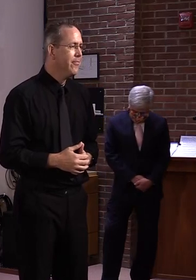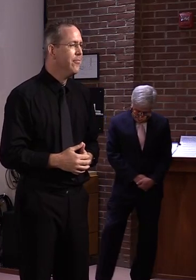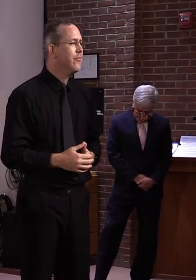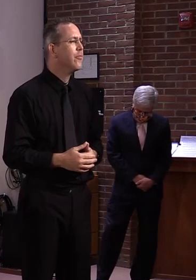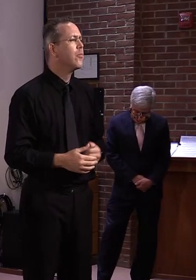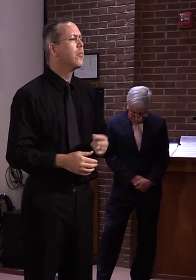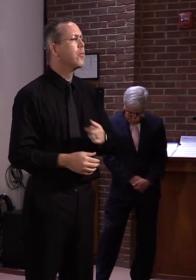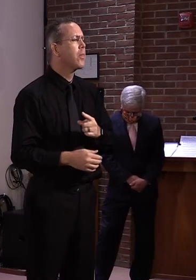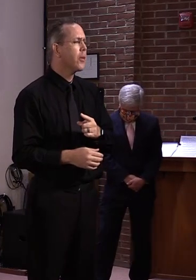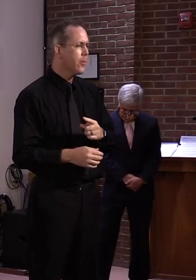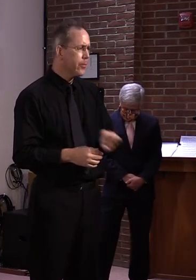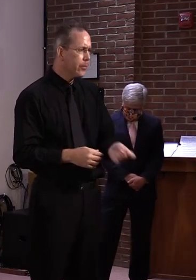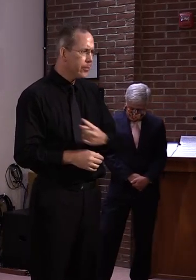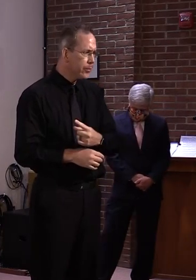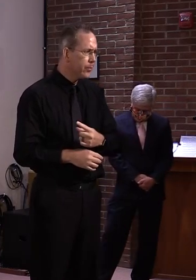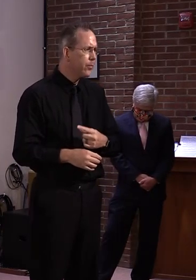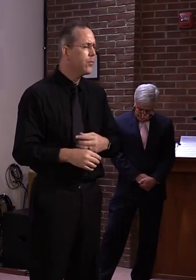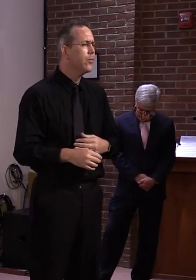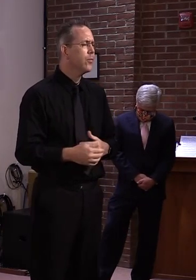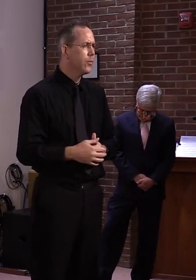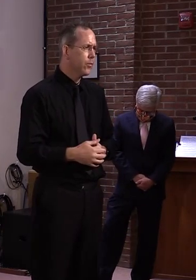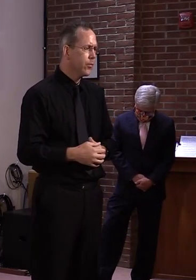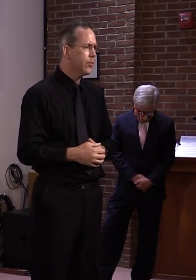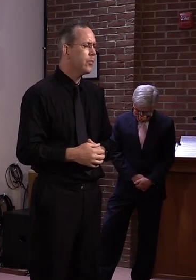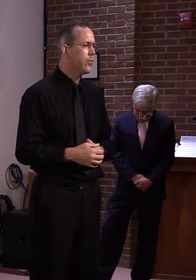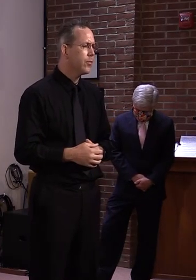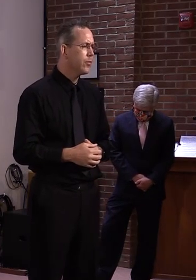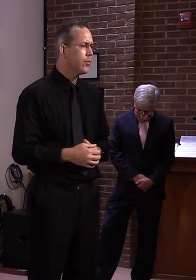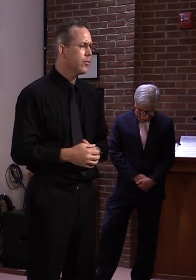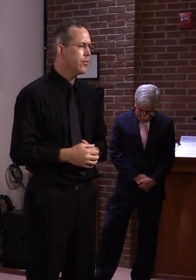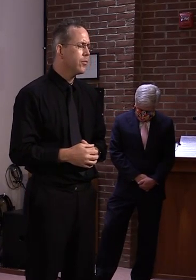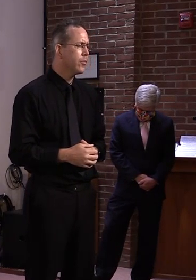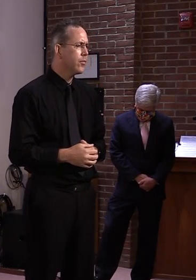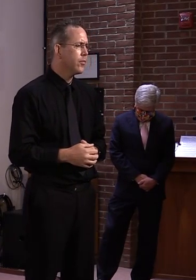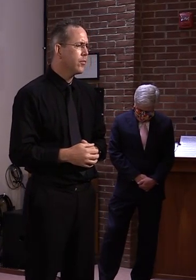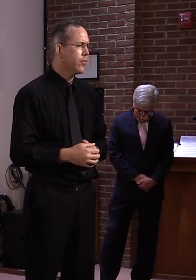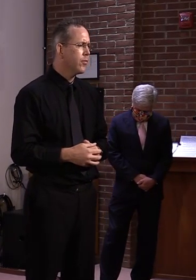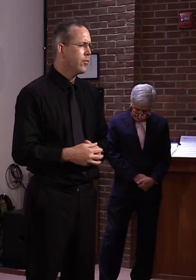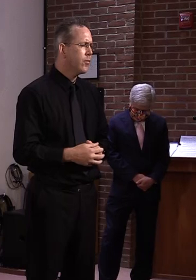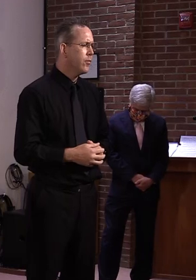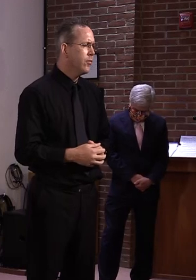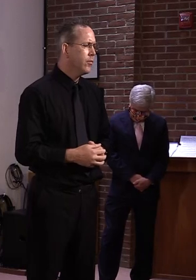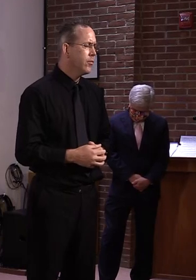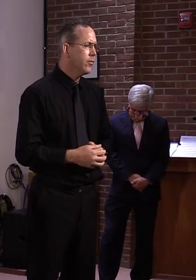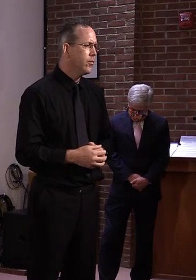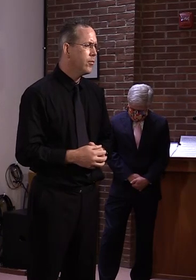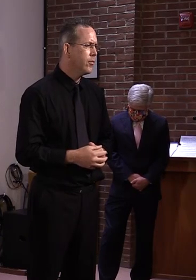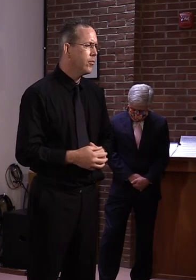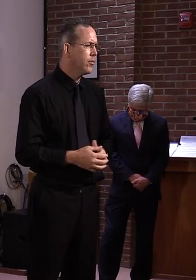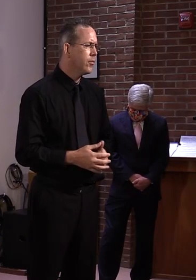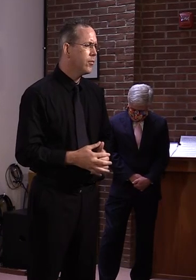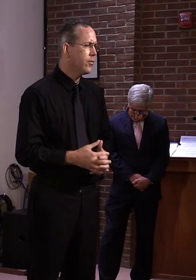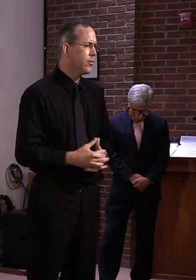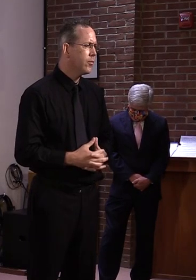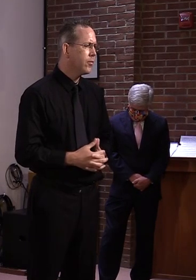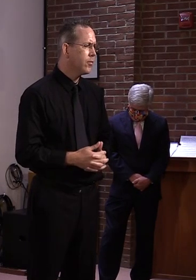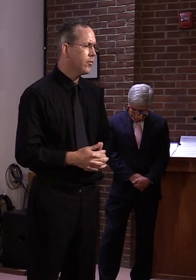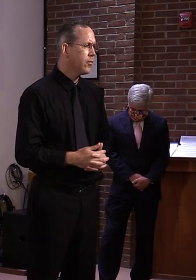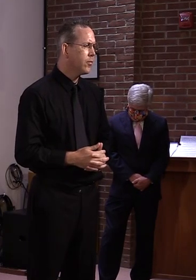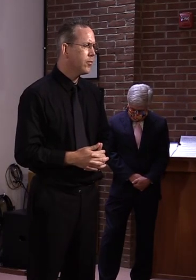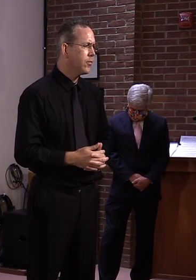fact that it appears that many of the increases in COVID cases